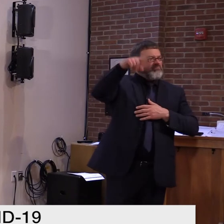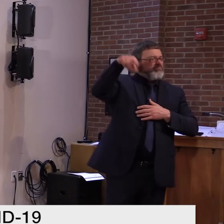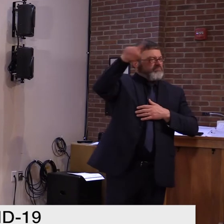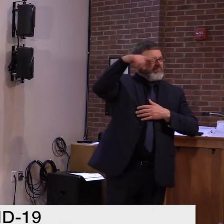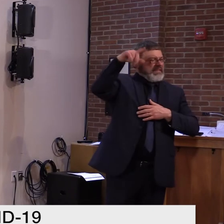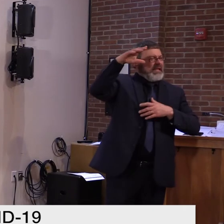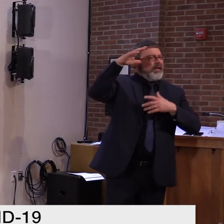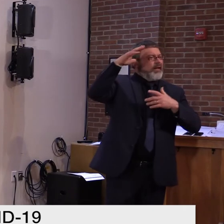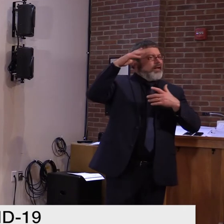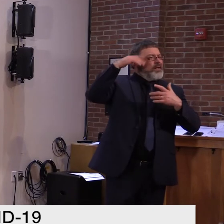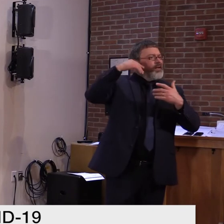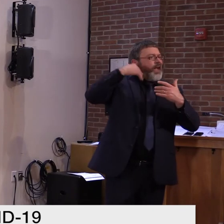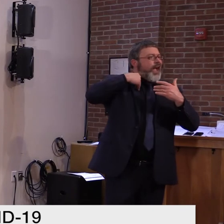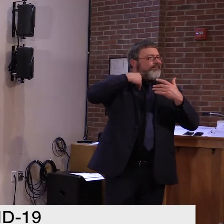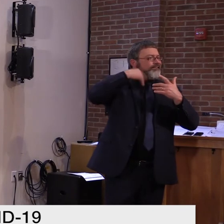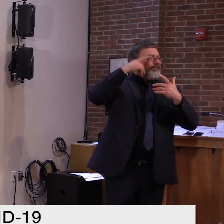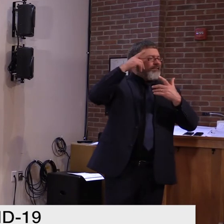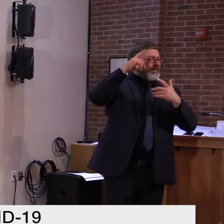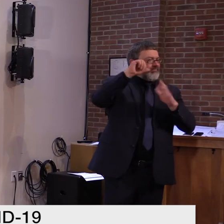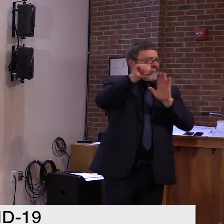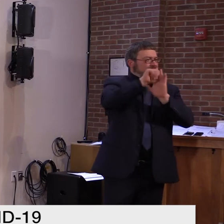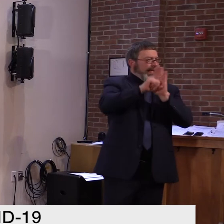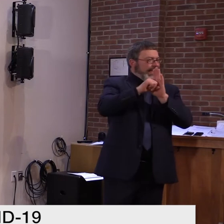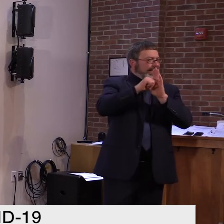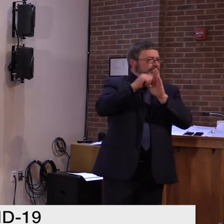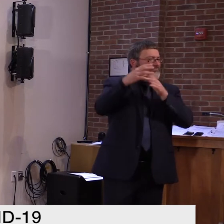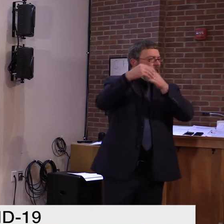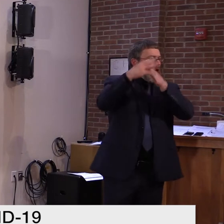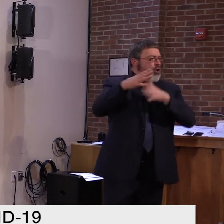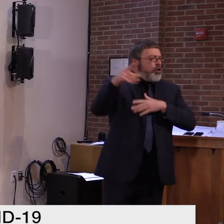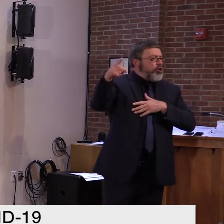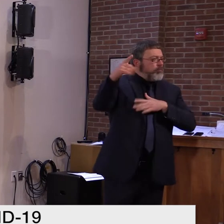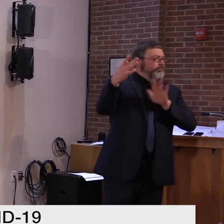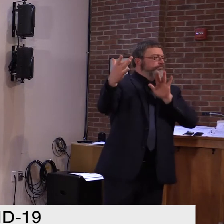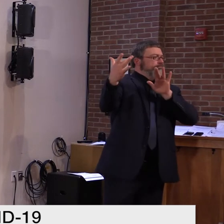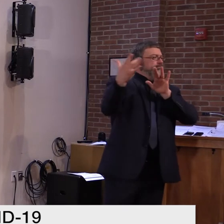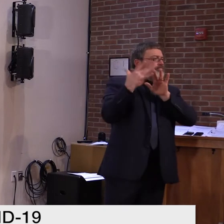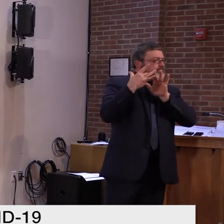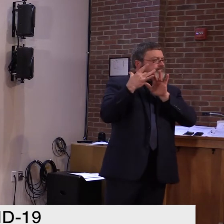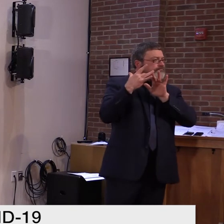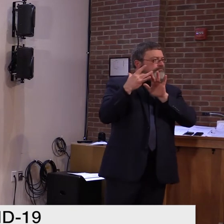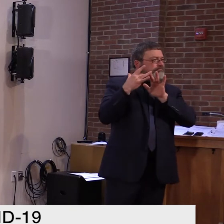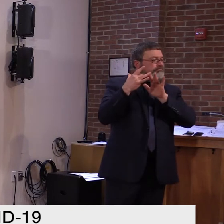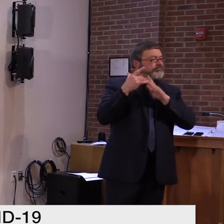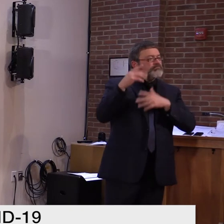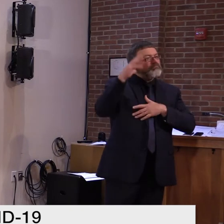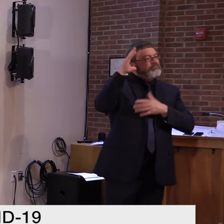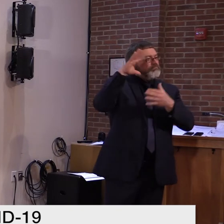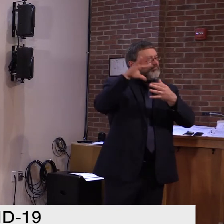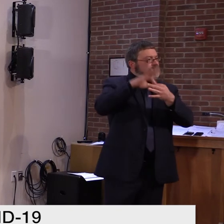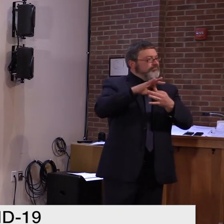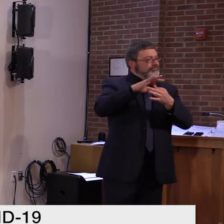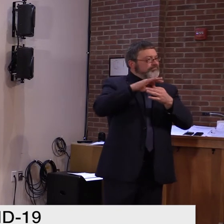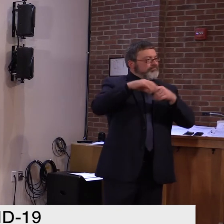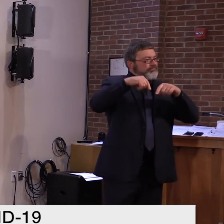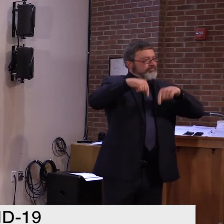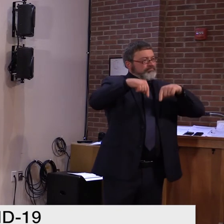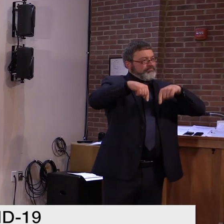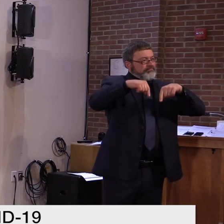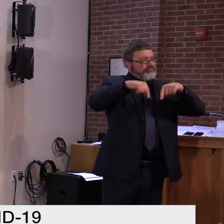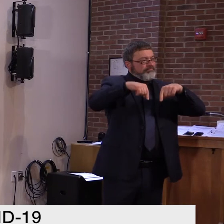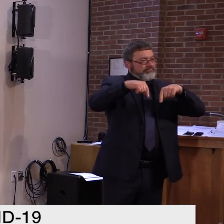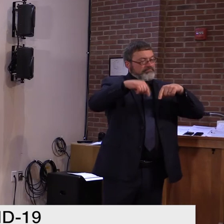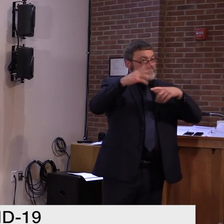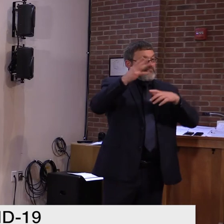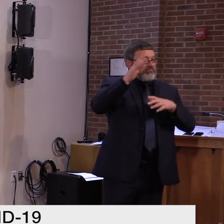recently learned that both iPhone and Android phones have a built-in app that is intended to